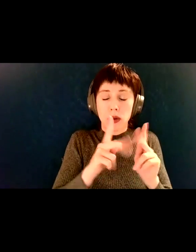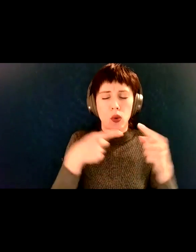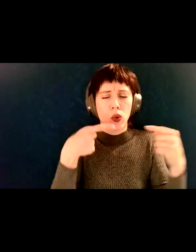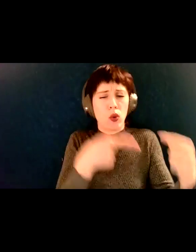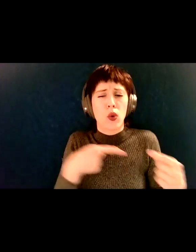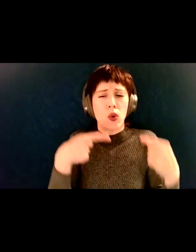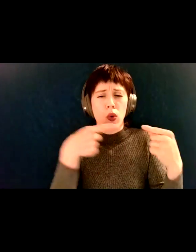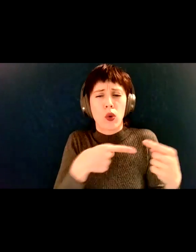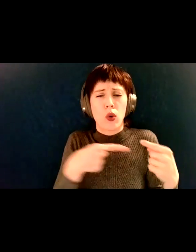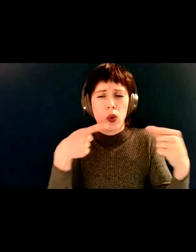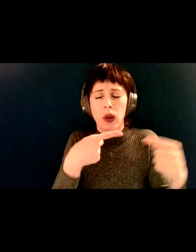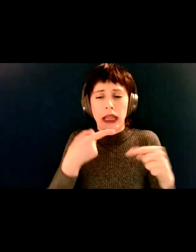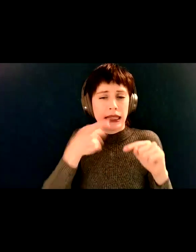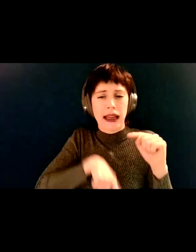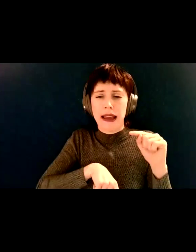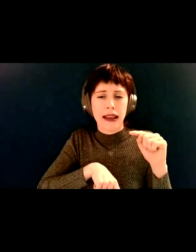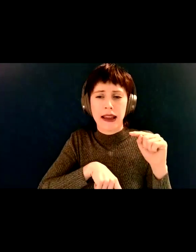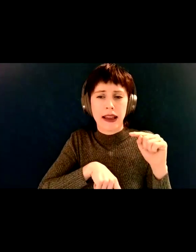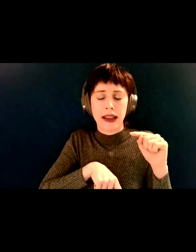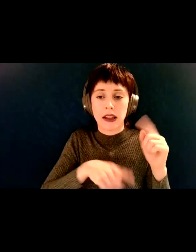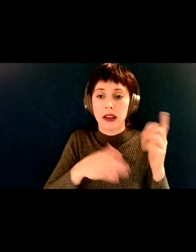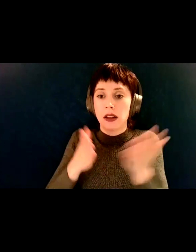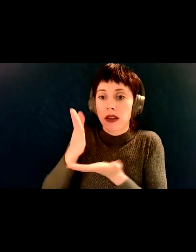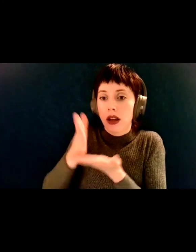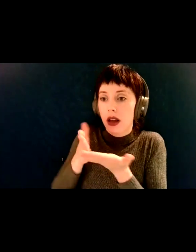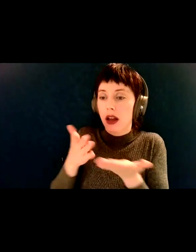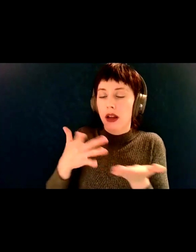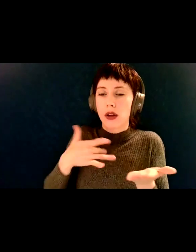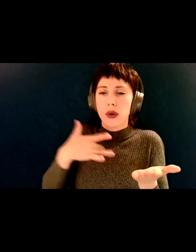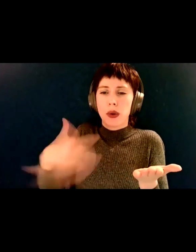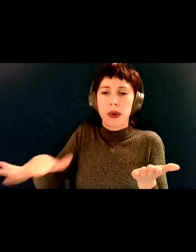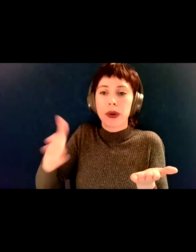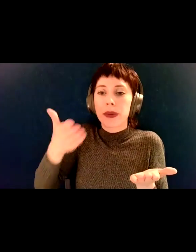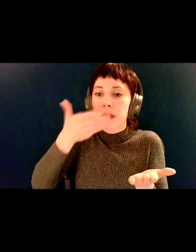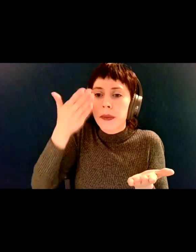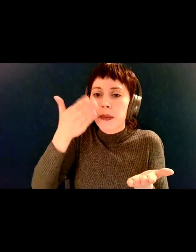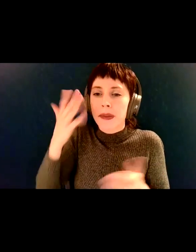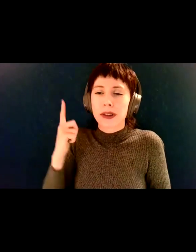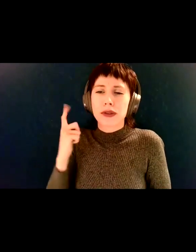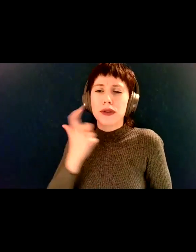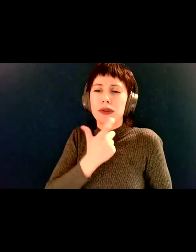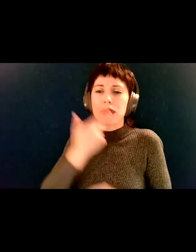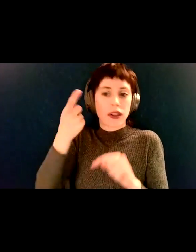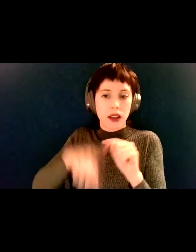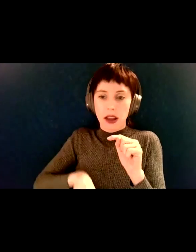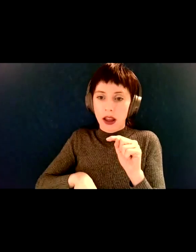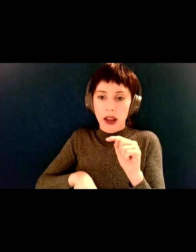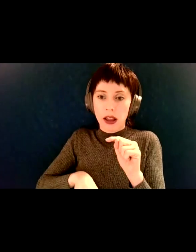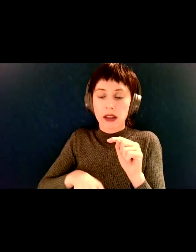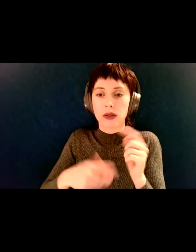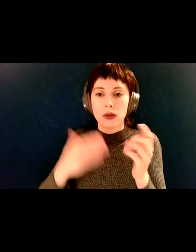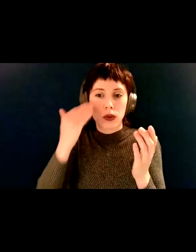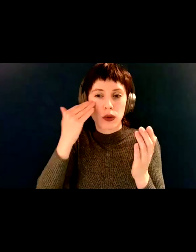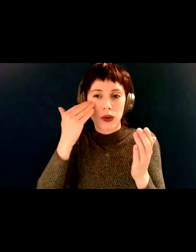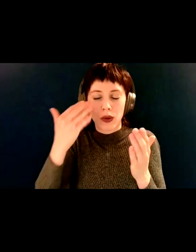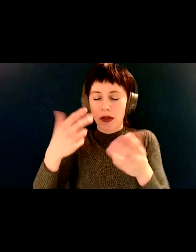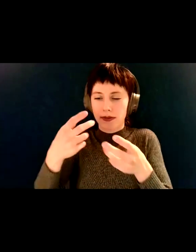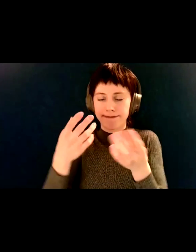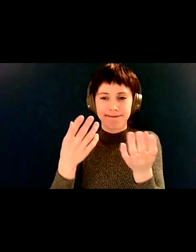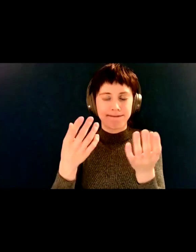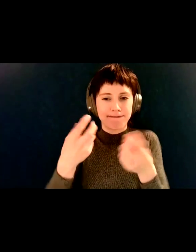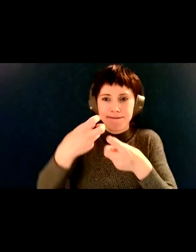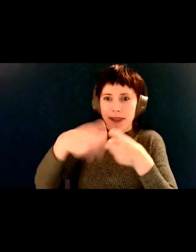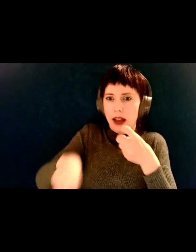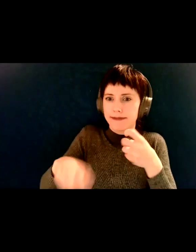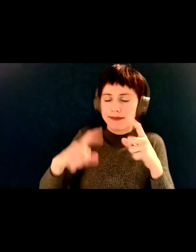Some people can't have scents, like perfume, and when we try to physically get in the same space, there are some things